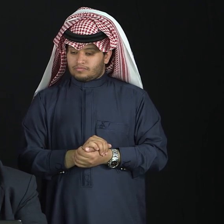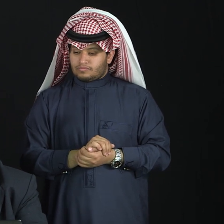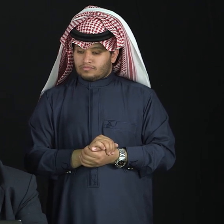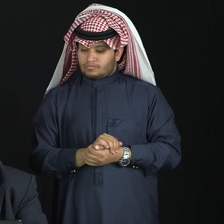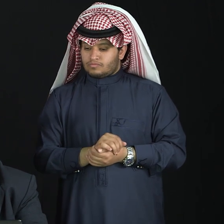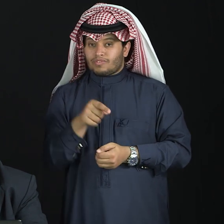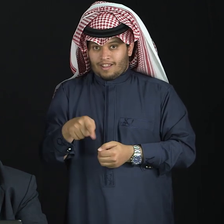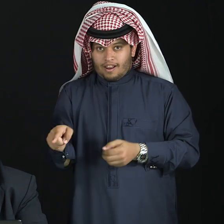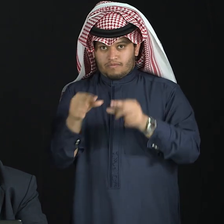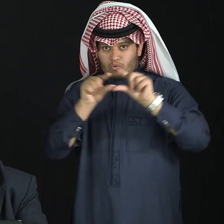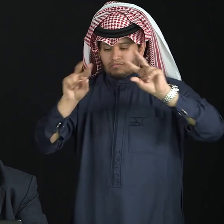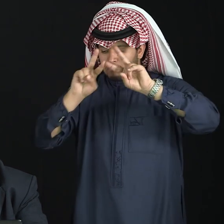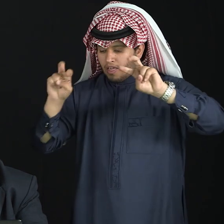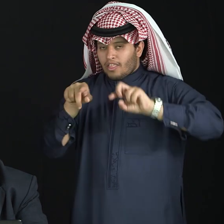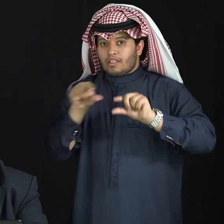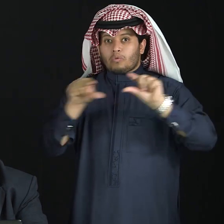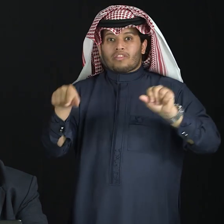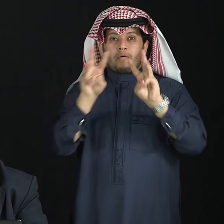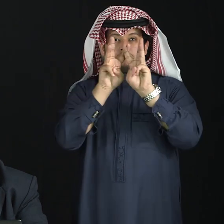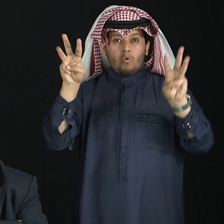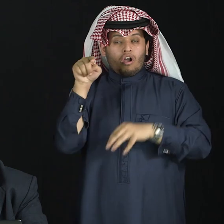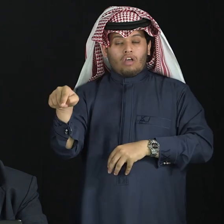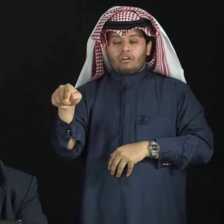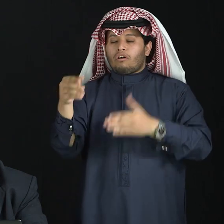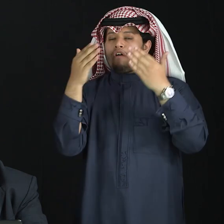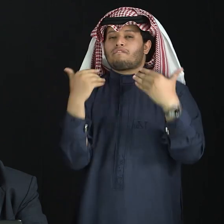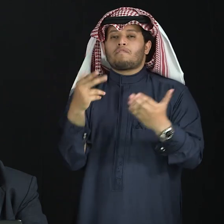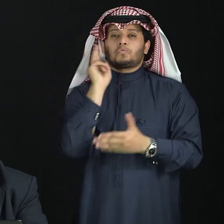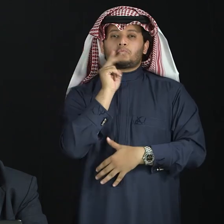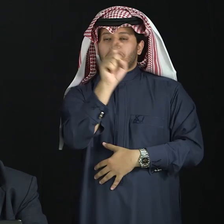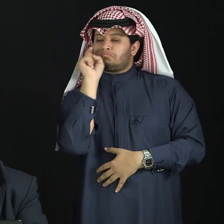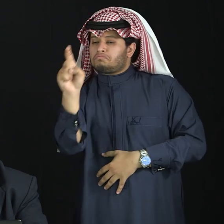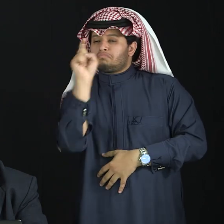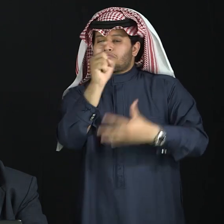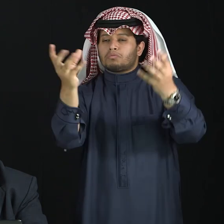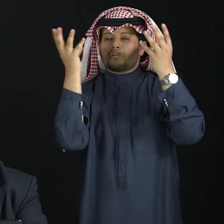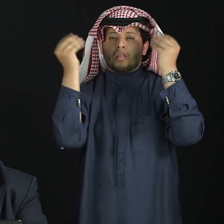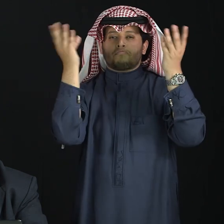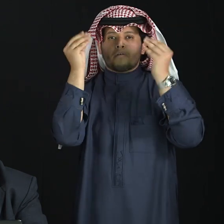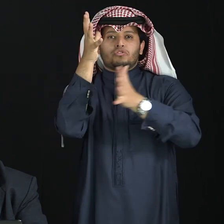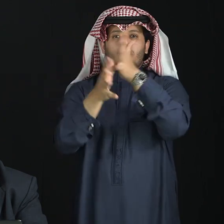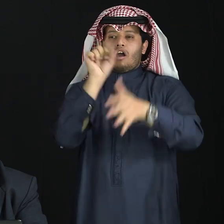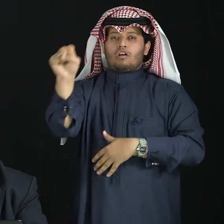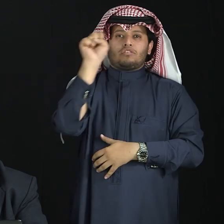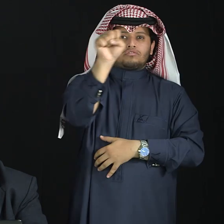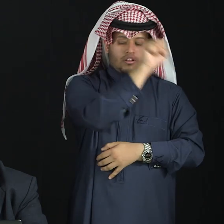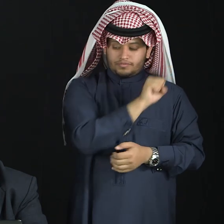I'm going to just show you American Sign Language, the dictionary.